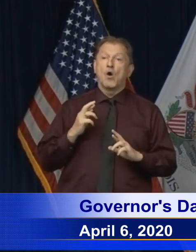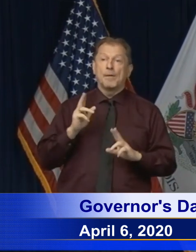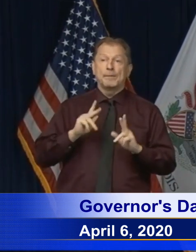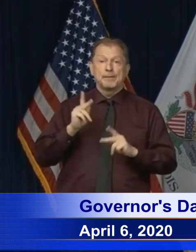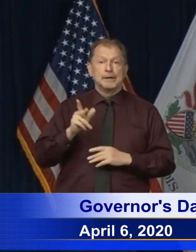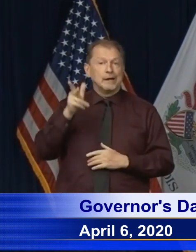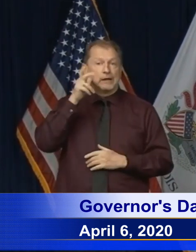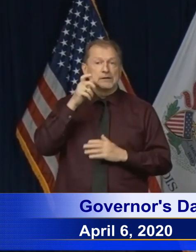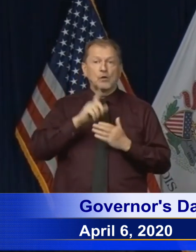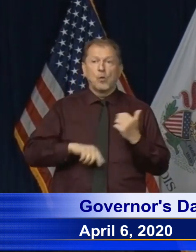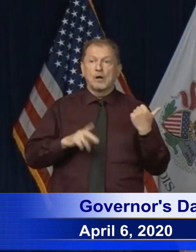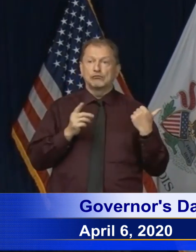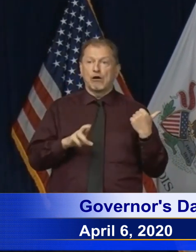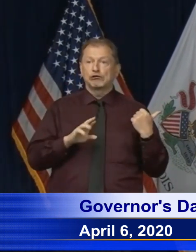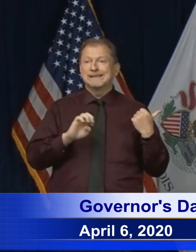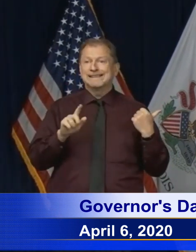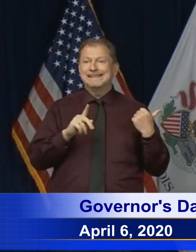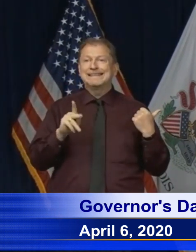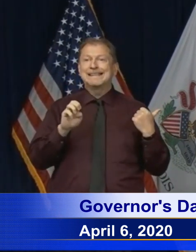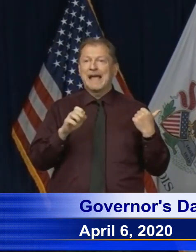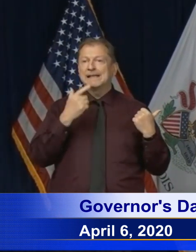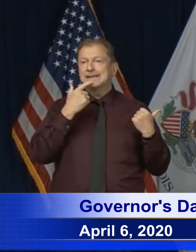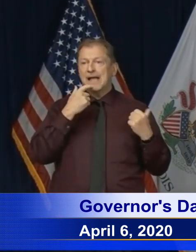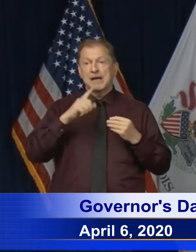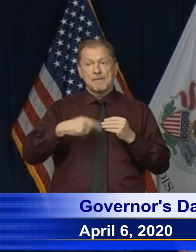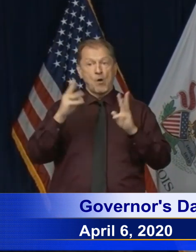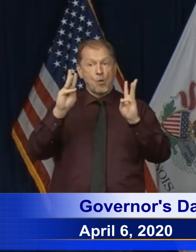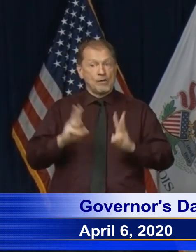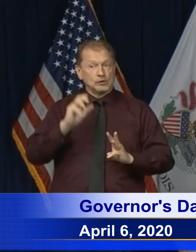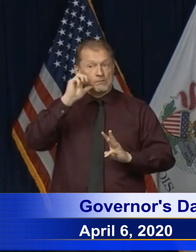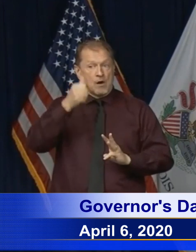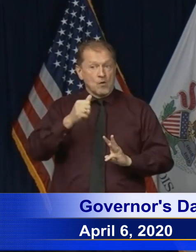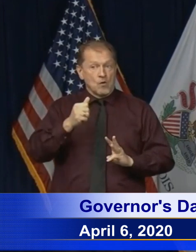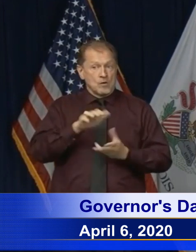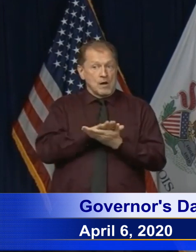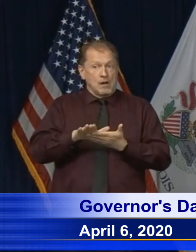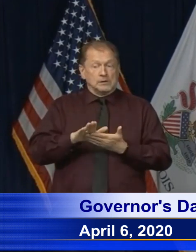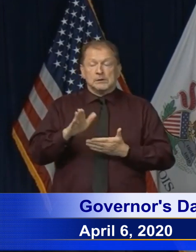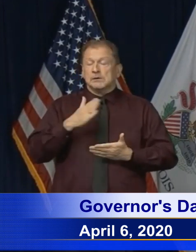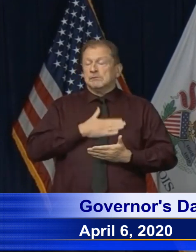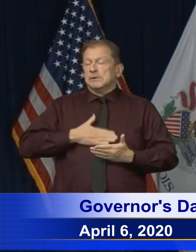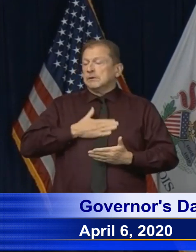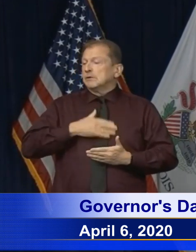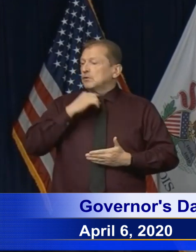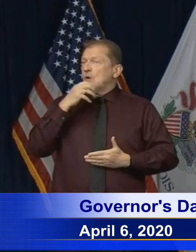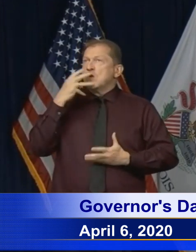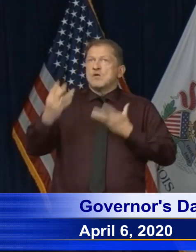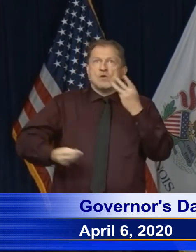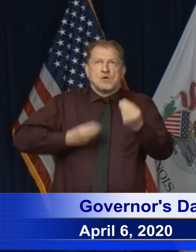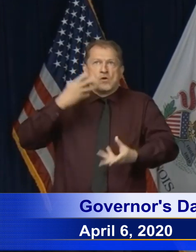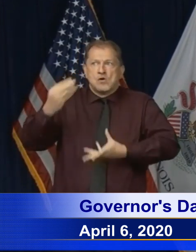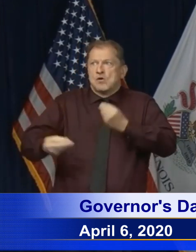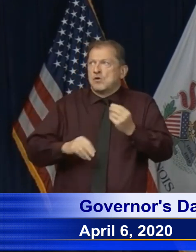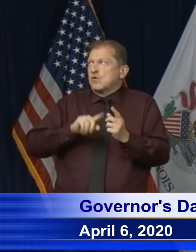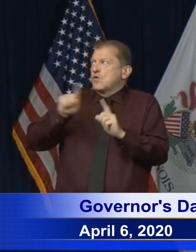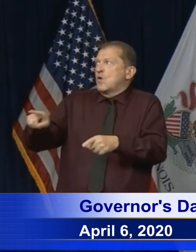Dr. Ezekiel about the weather tomorrow. Very important. Please do not head to the lakefront. Please do not go congregate in